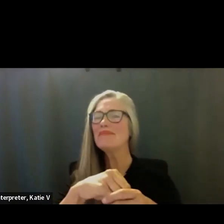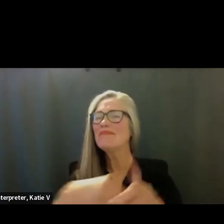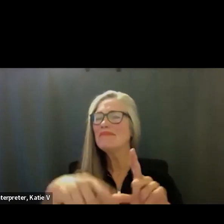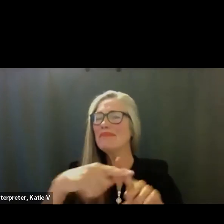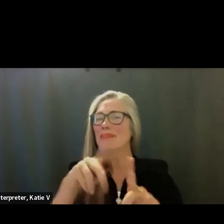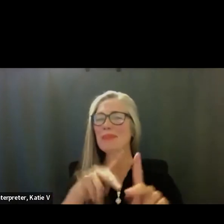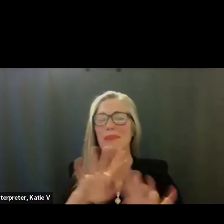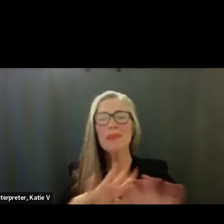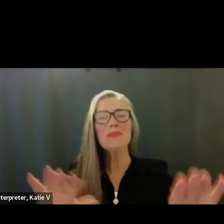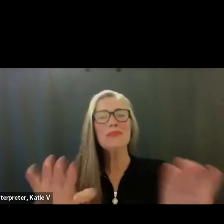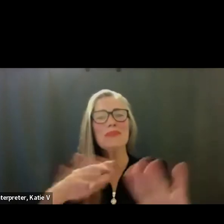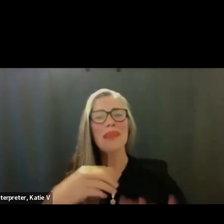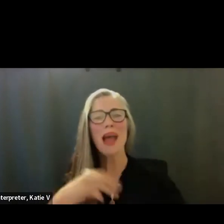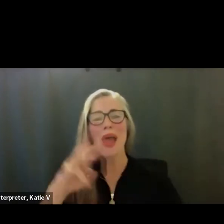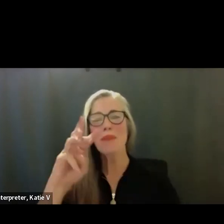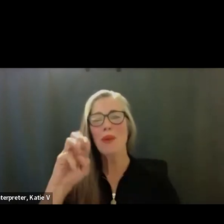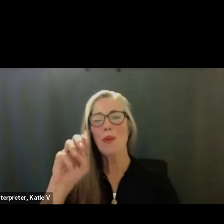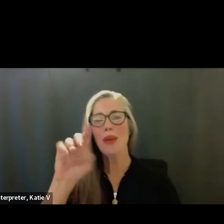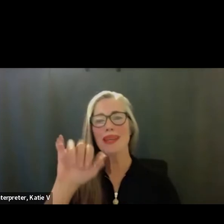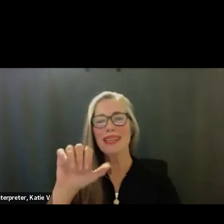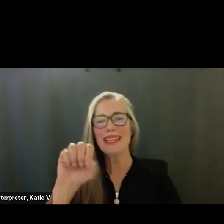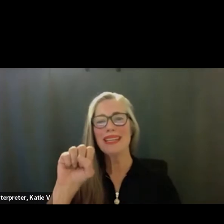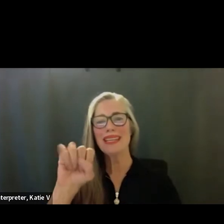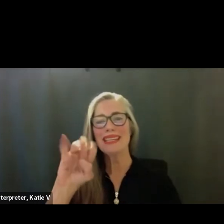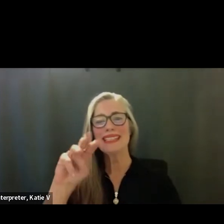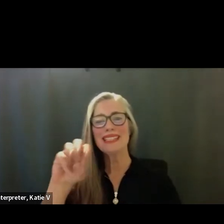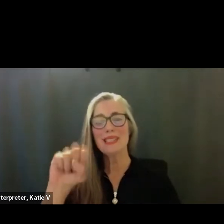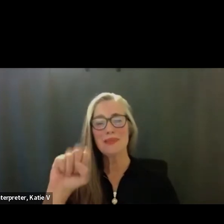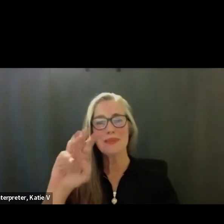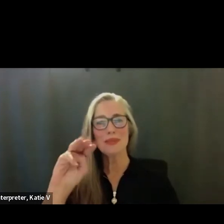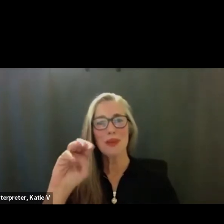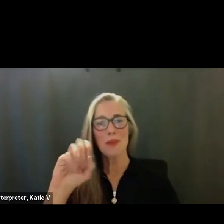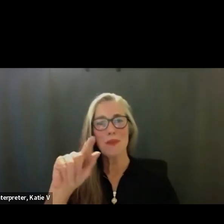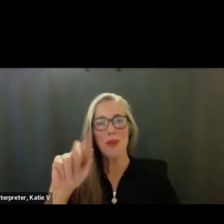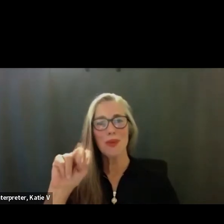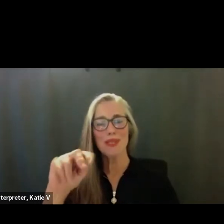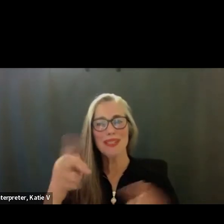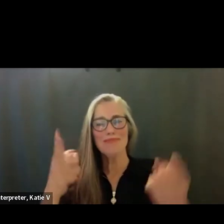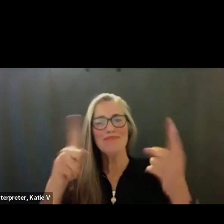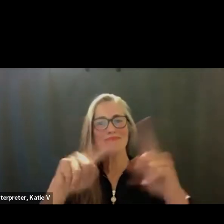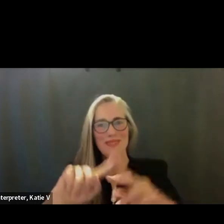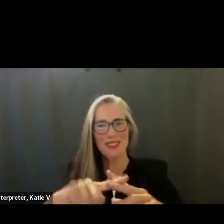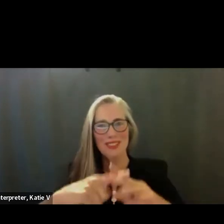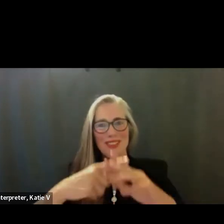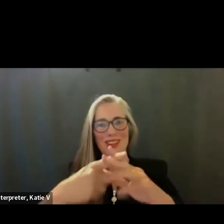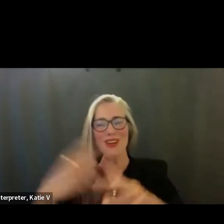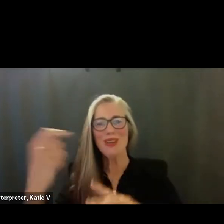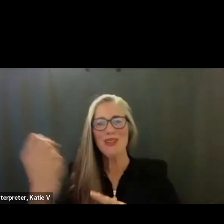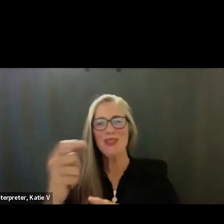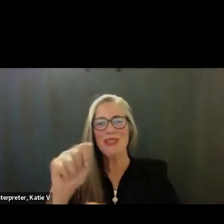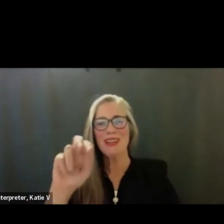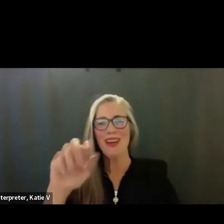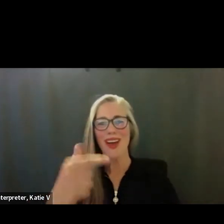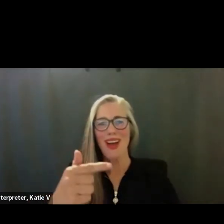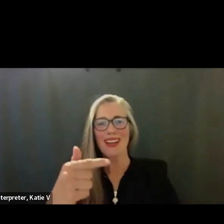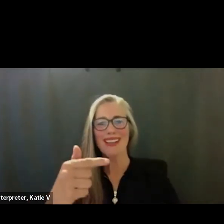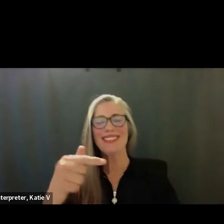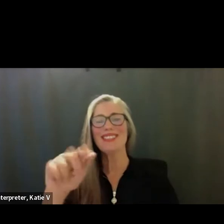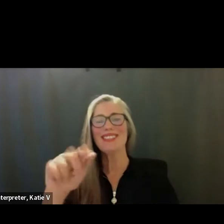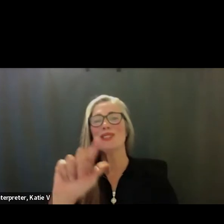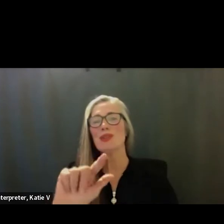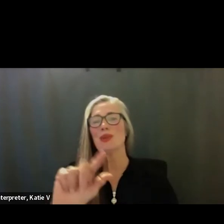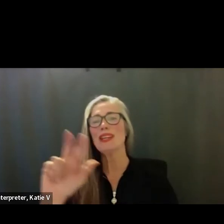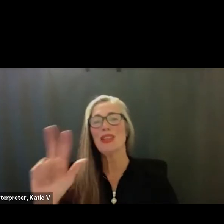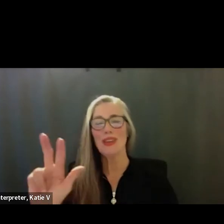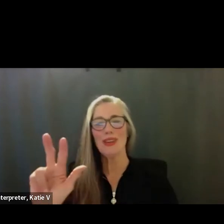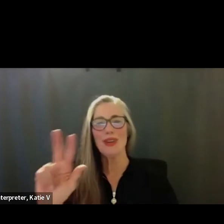I'm Wendy Sims Moting calling to order our Tuesday, August 23rd, 2022 Board of Education meeting